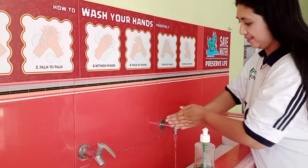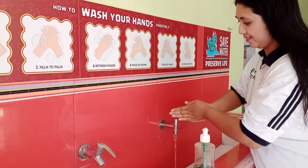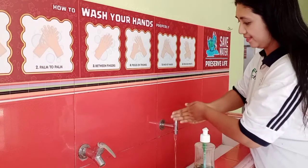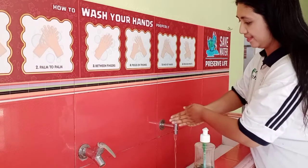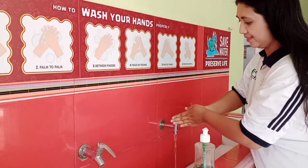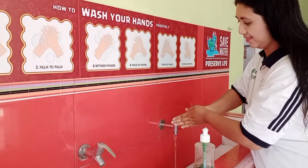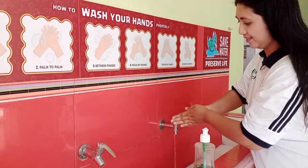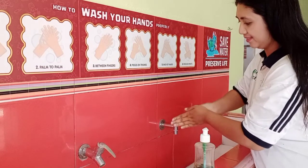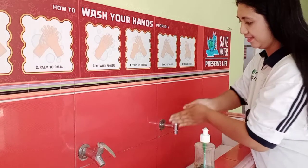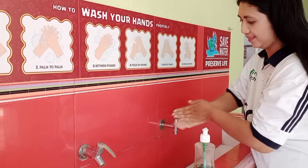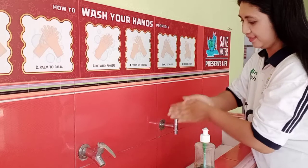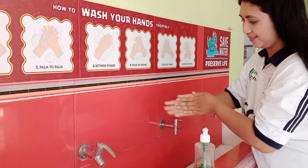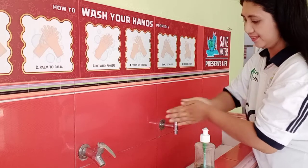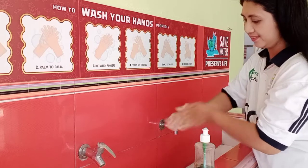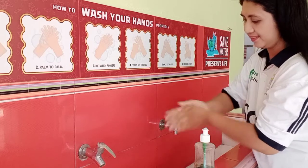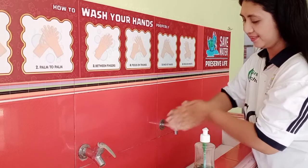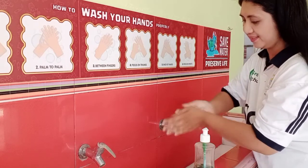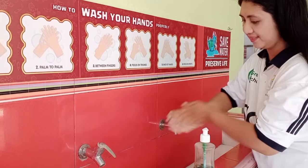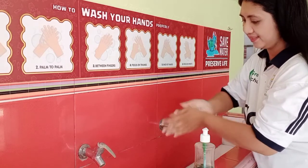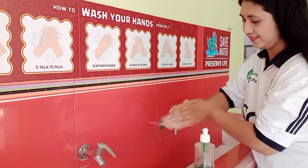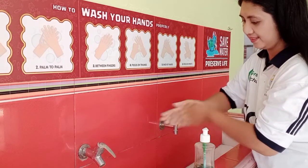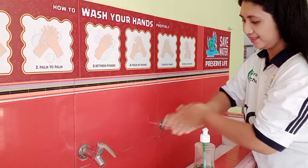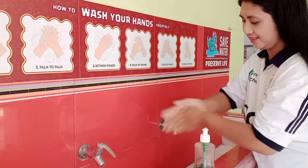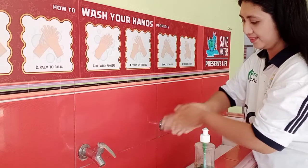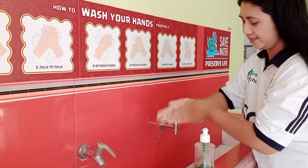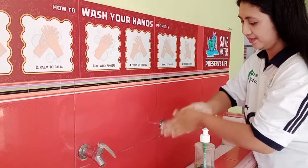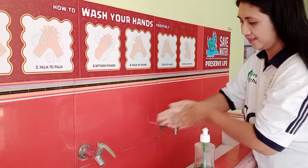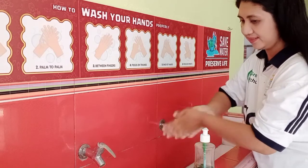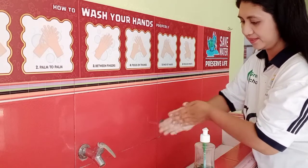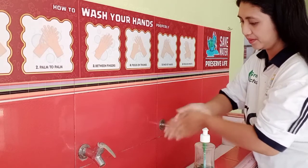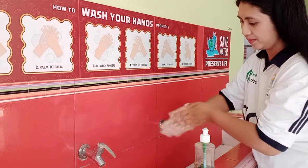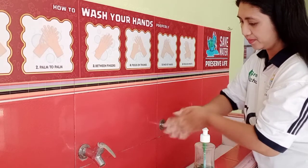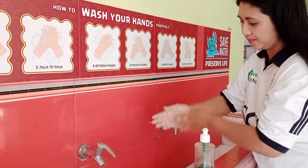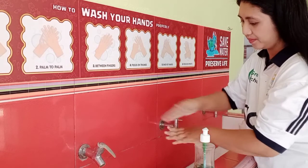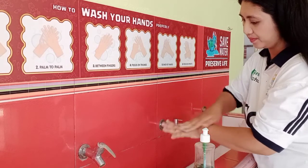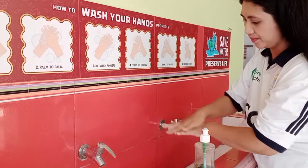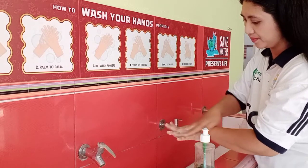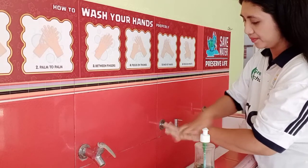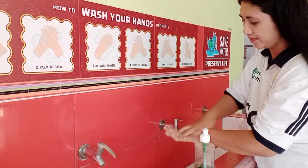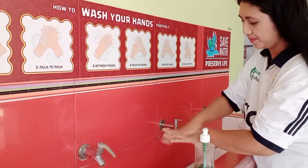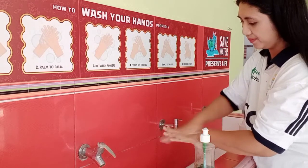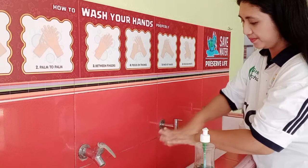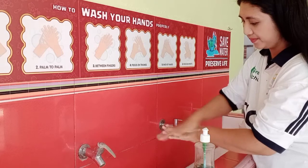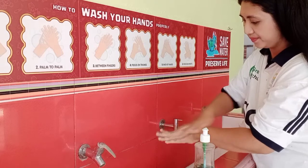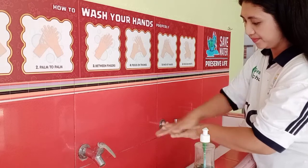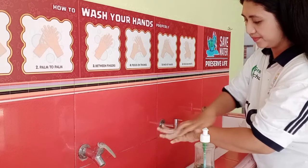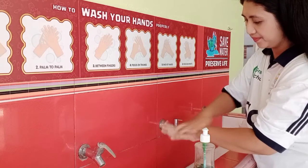Step 1, rub soap on your palm, step 2, rub the back of hand,